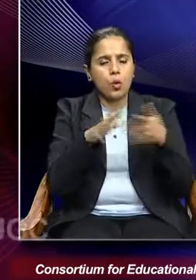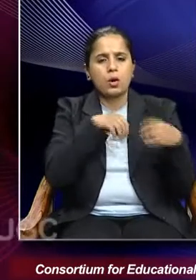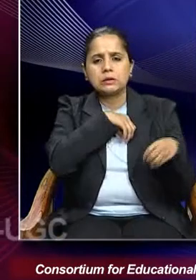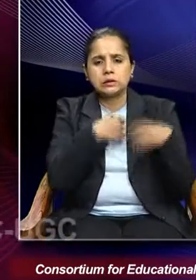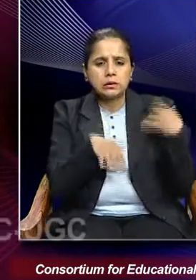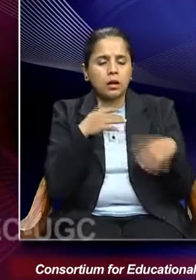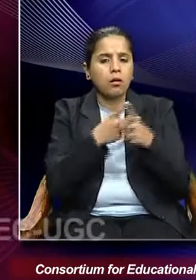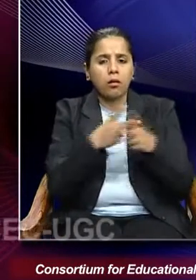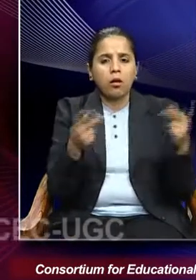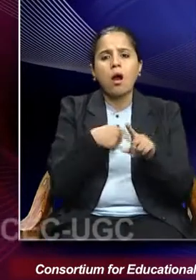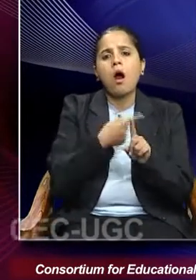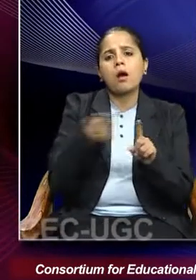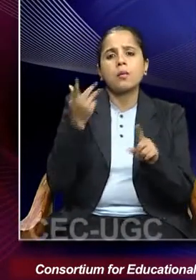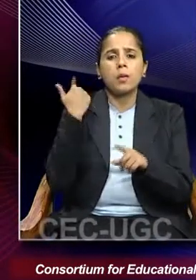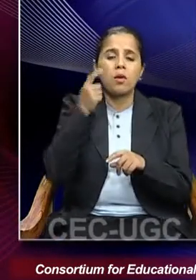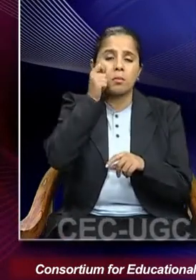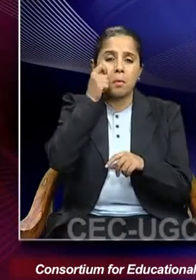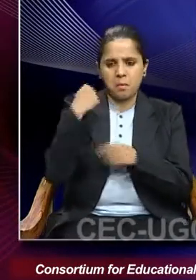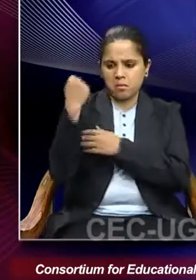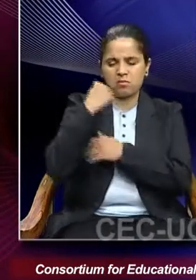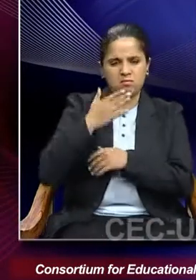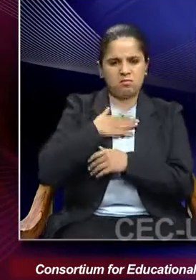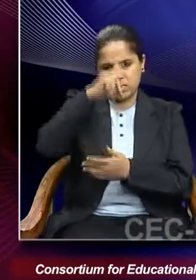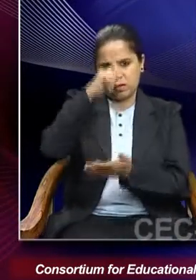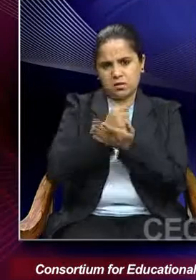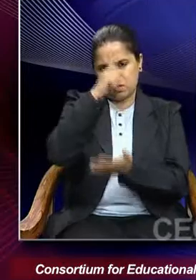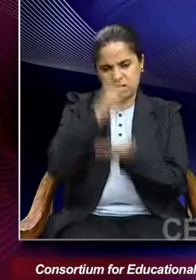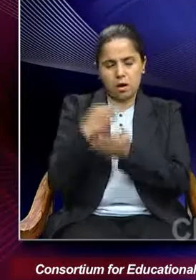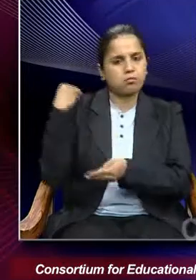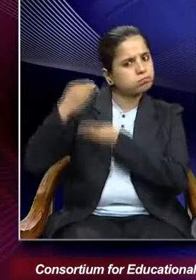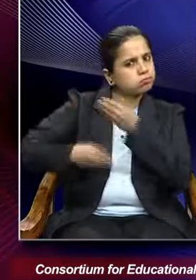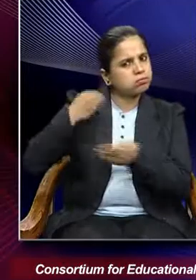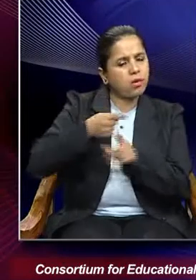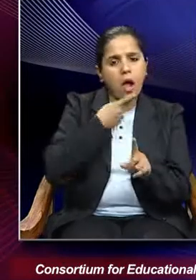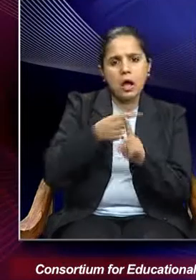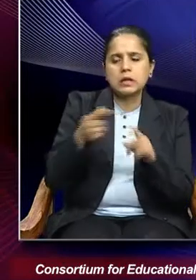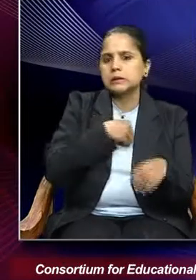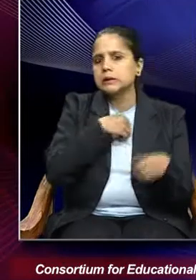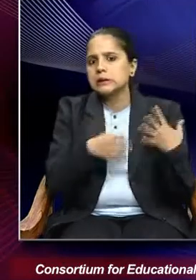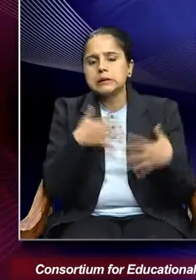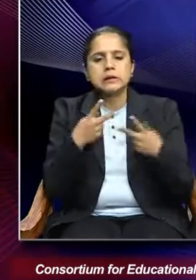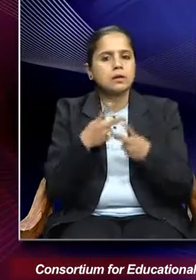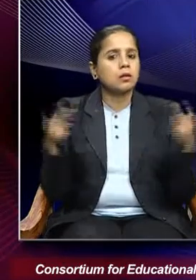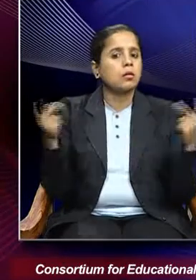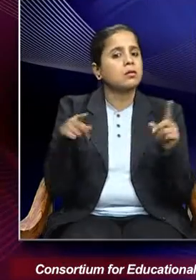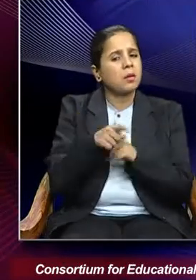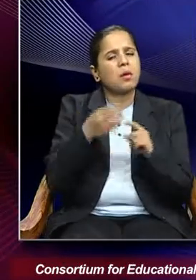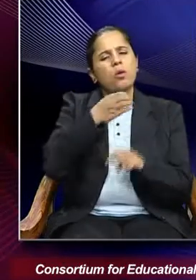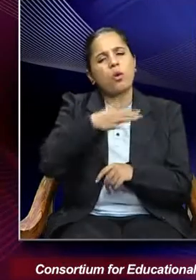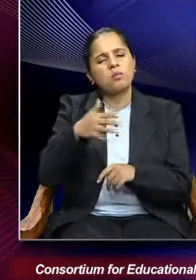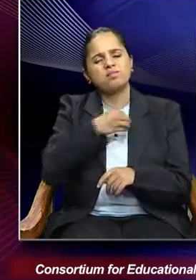against patriarchal tendencies in society and also the compromises